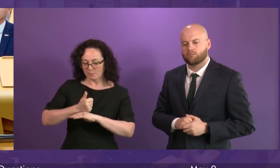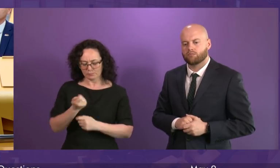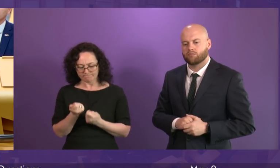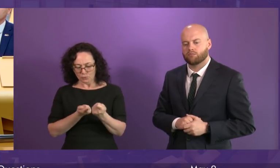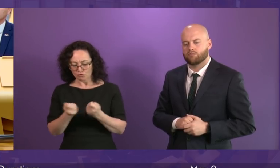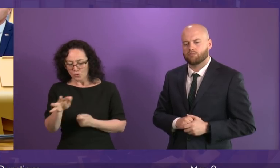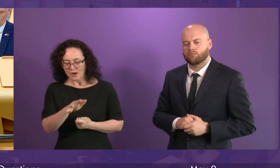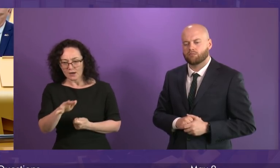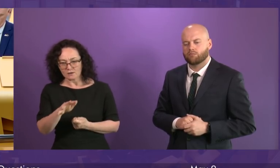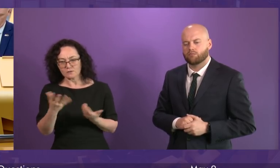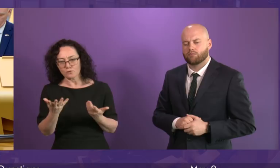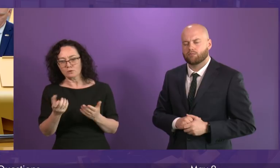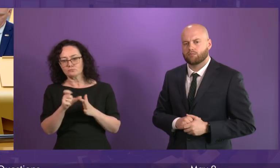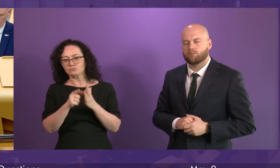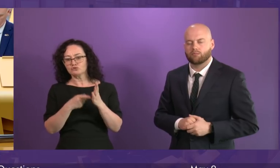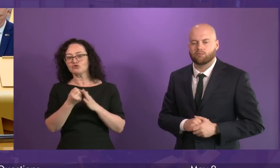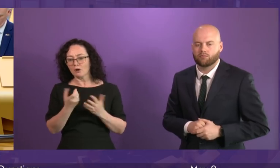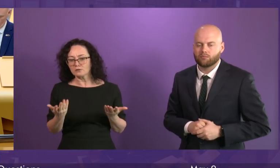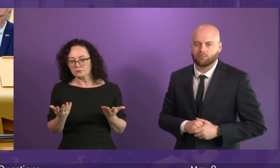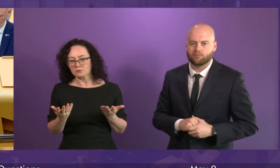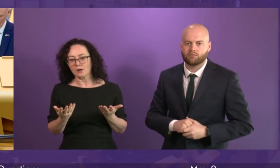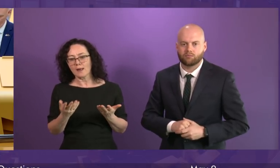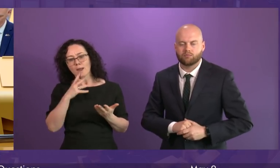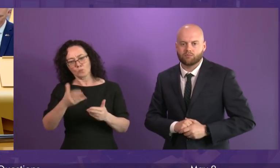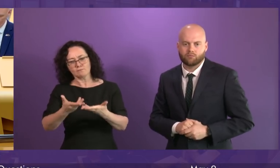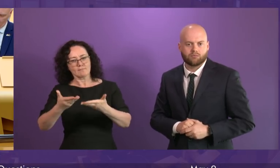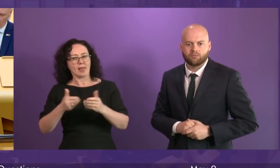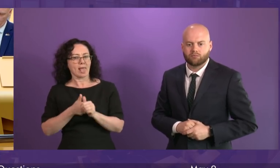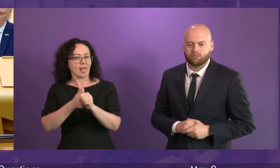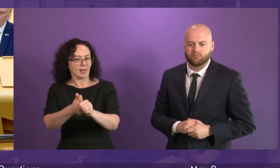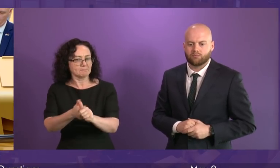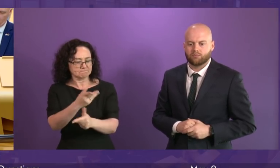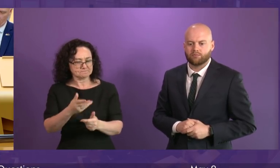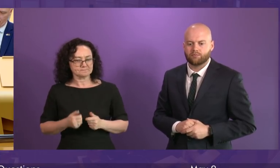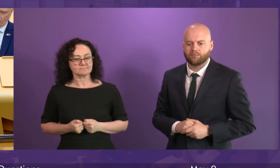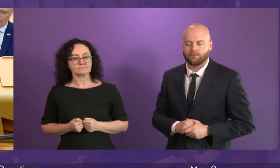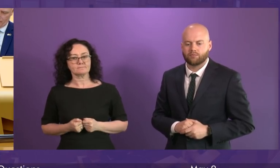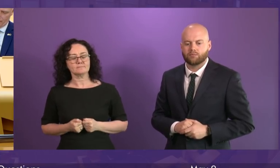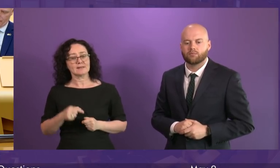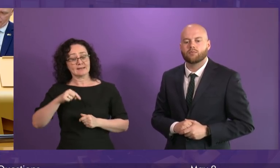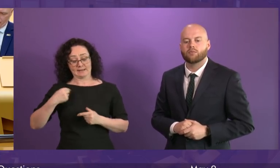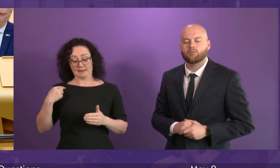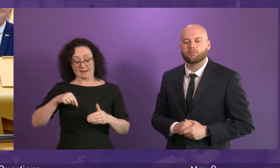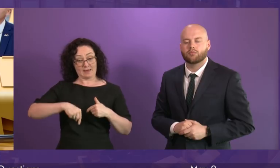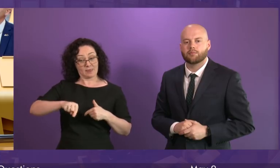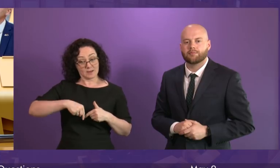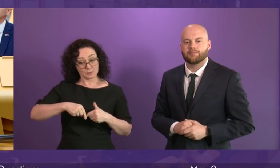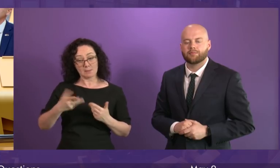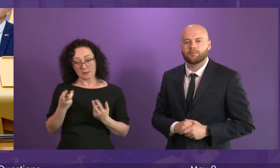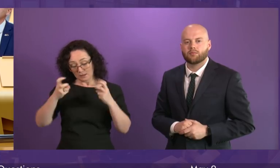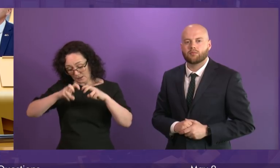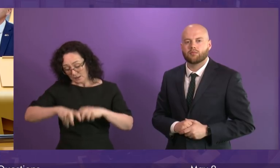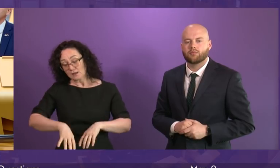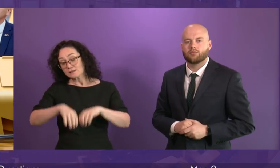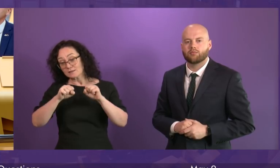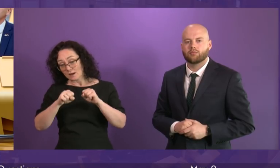to this Parliament so that we can do what is necessary. This week the Scottish Affairs Committee began their inquiry into problem drug use to examine the issue.